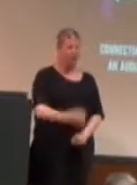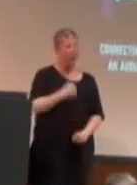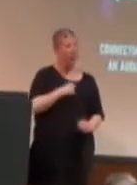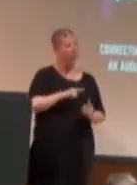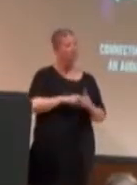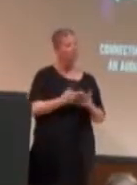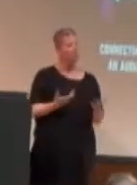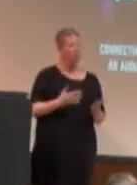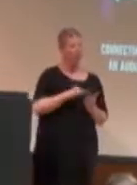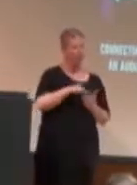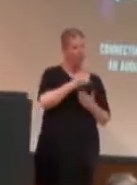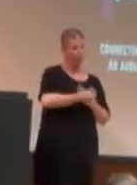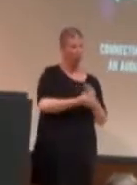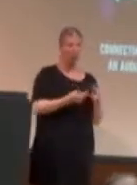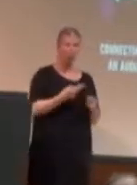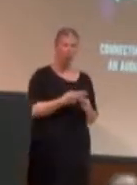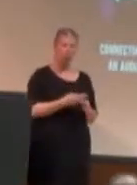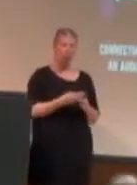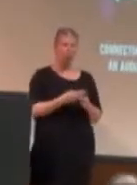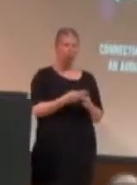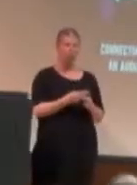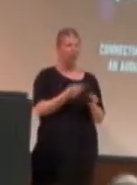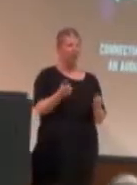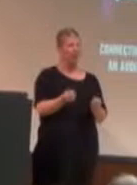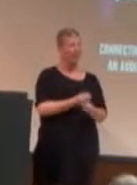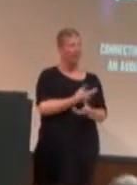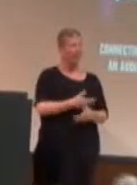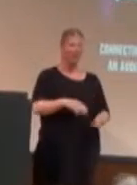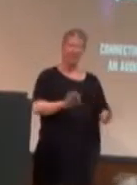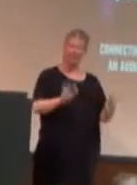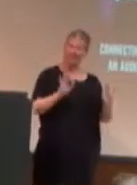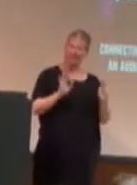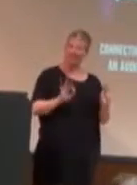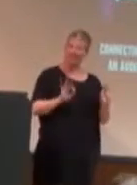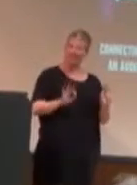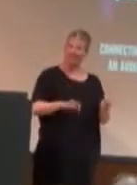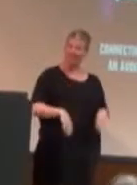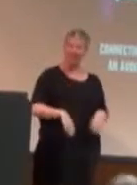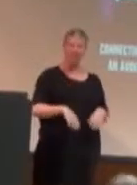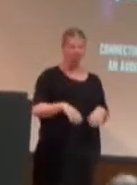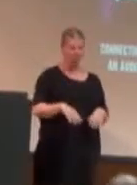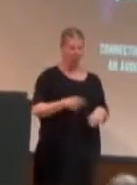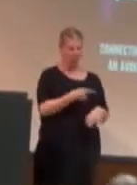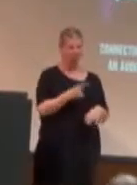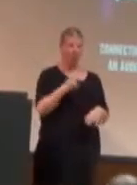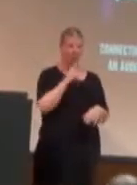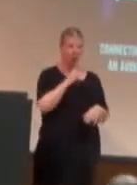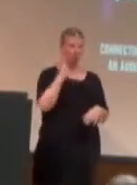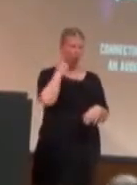a project that is now known as Everything's A-OK. You might have heard of us. We're on YouTube.